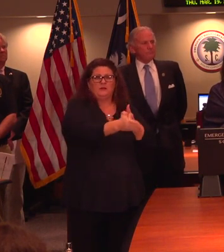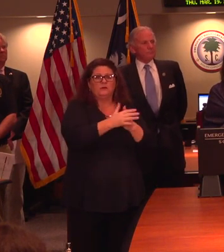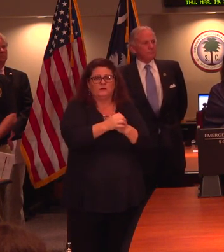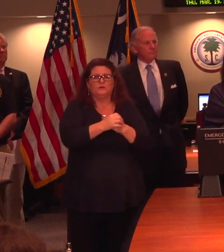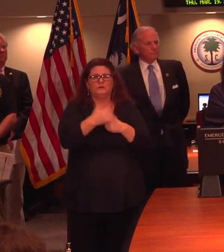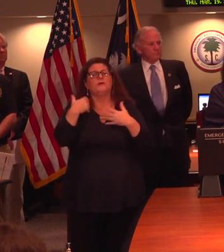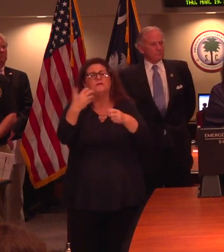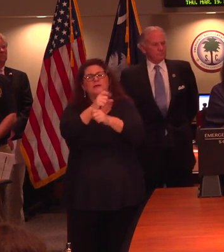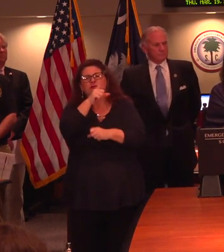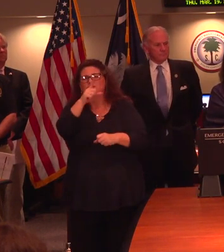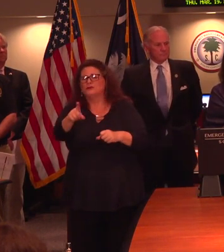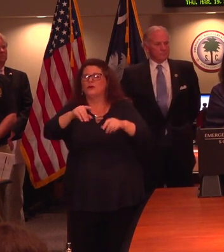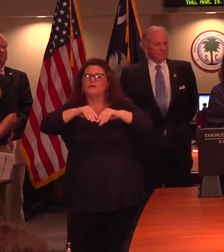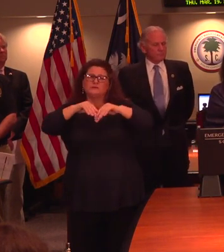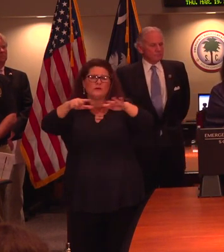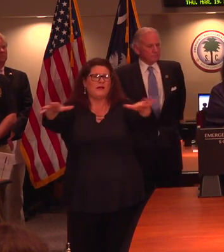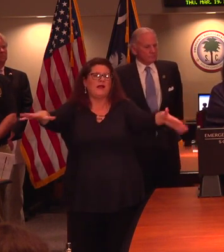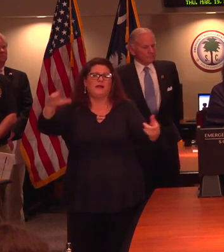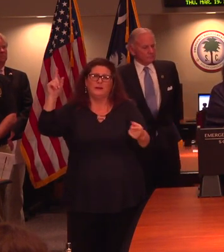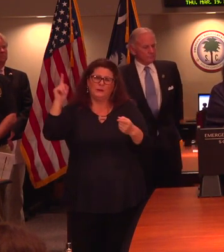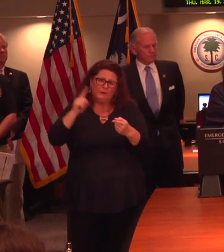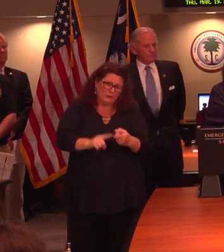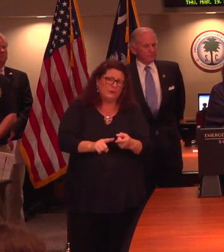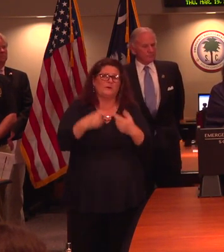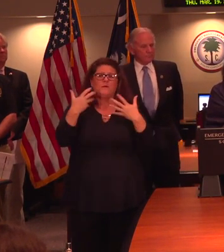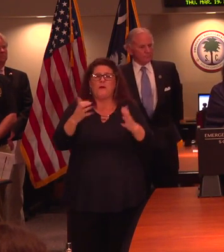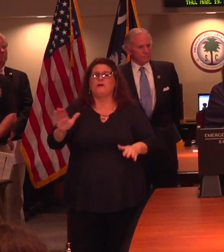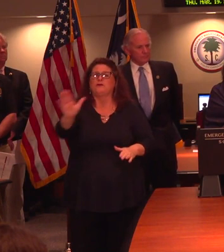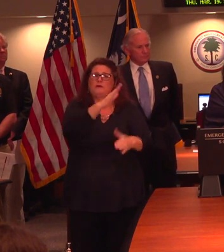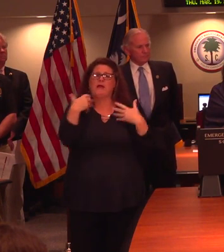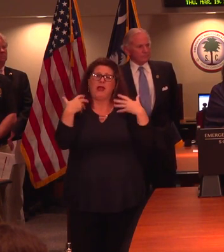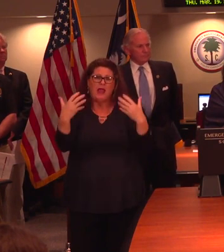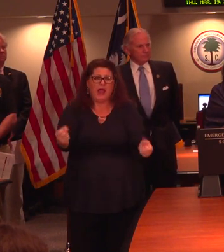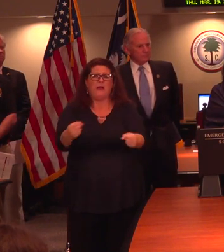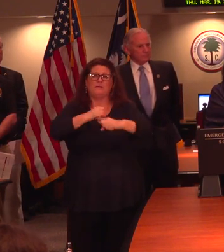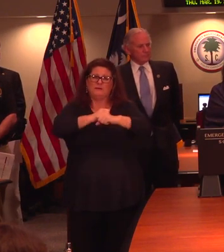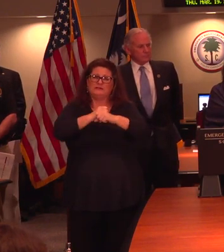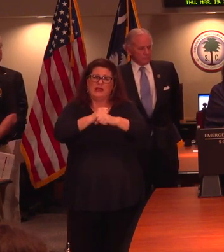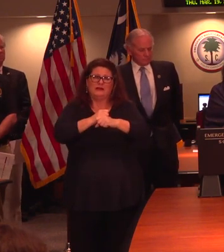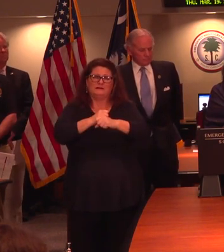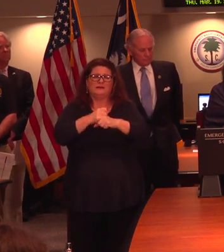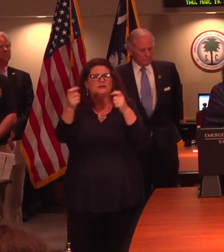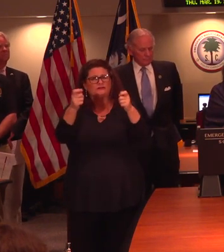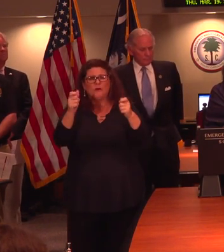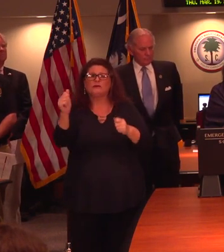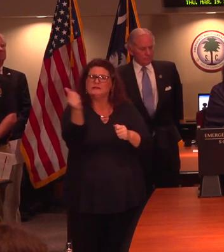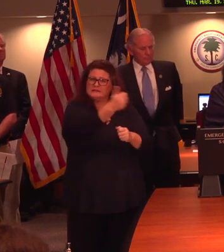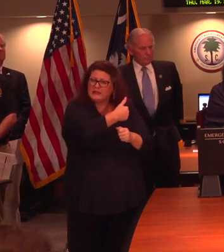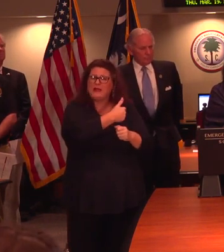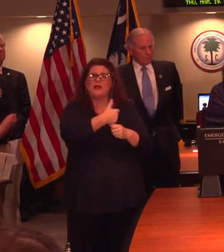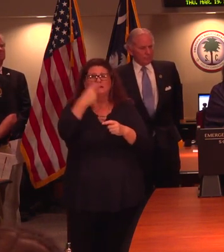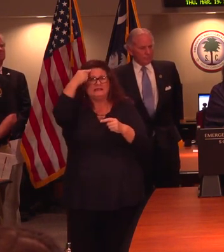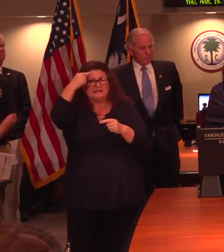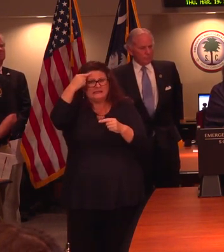preventing the spread of disease and protecting the public health. This includes working to control spread and sharing measures